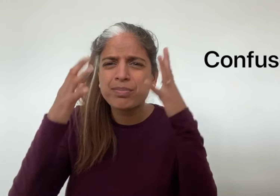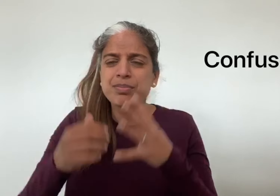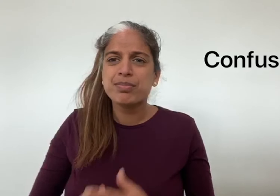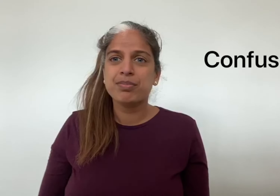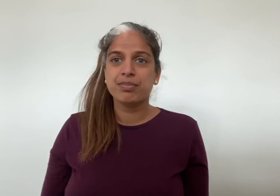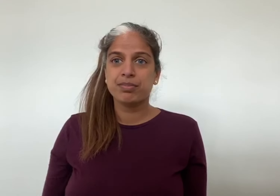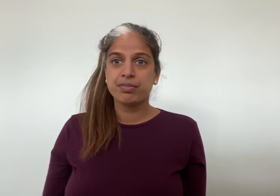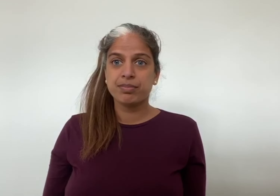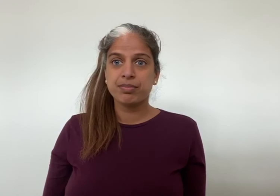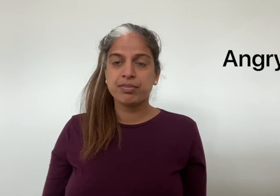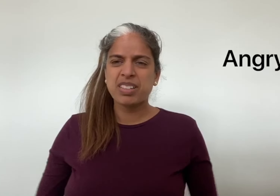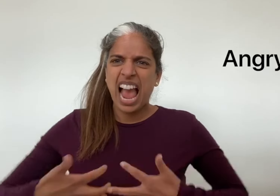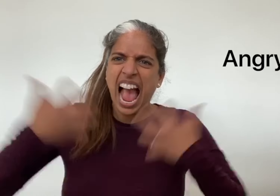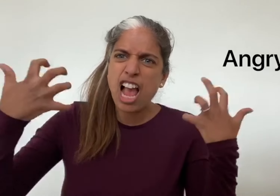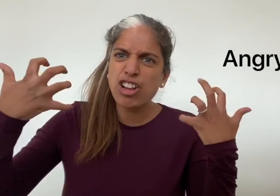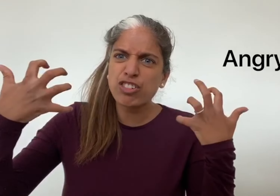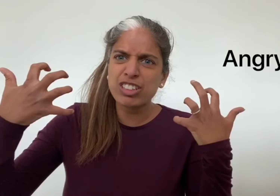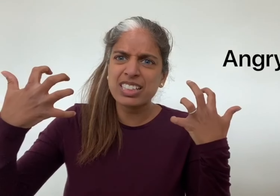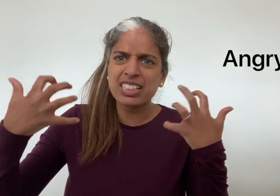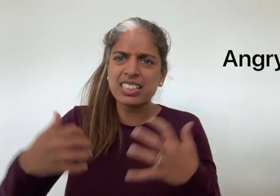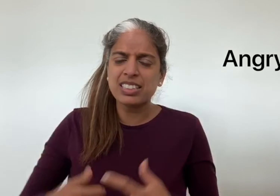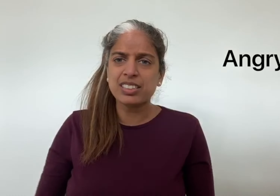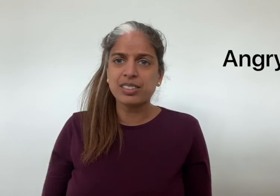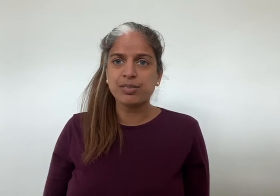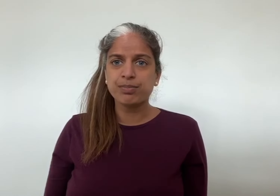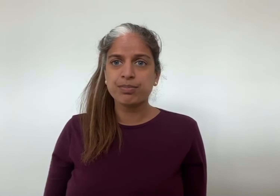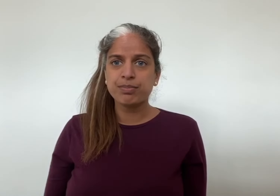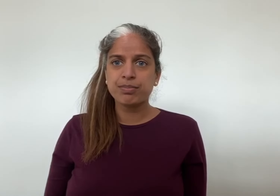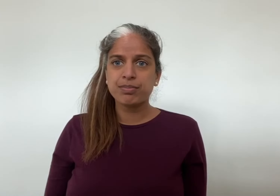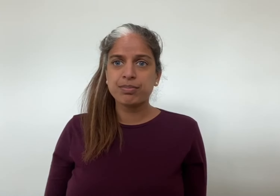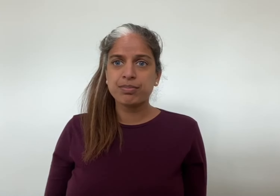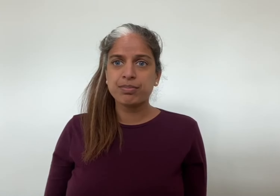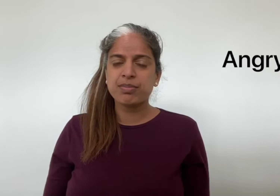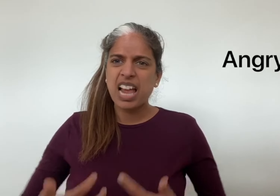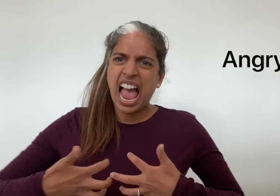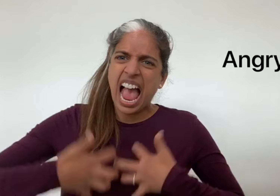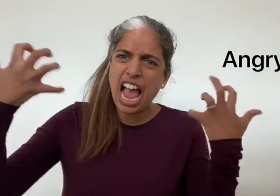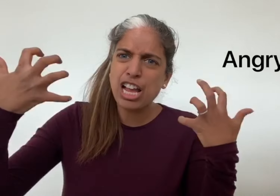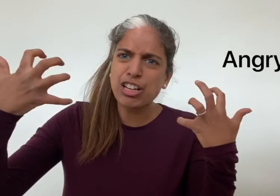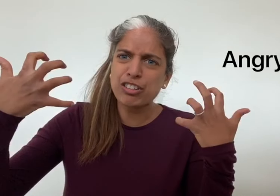confused angry angry